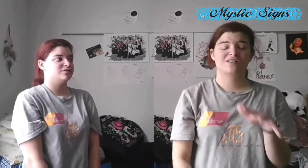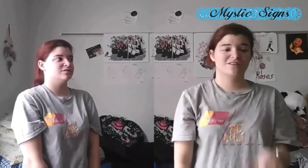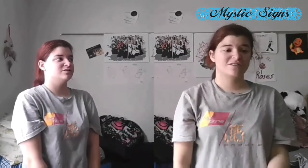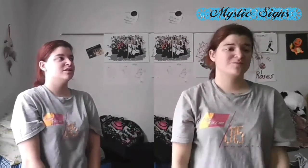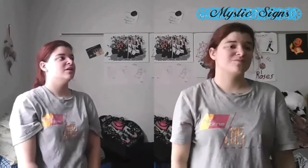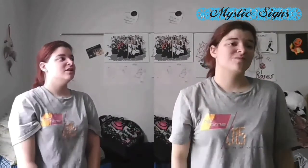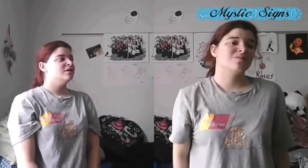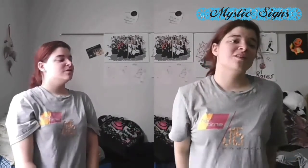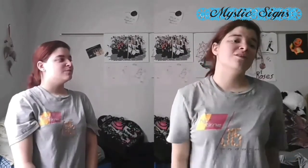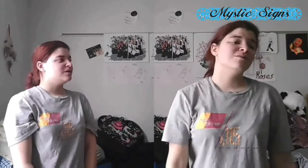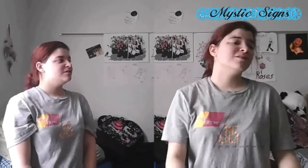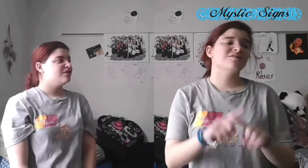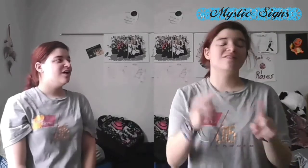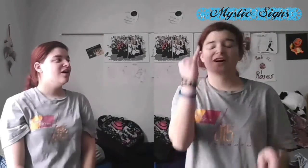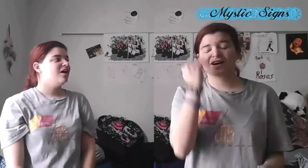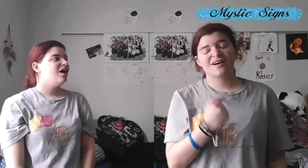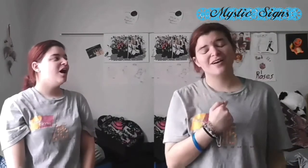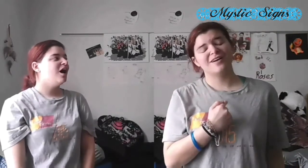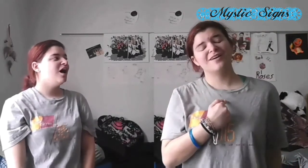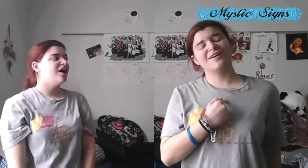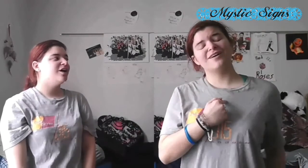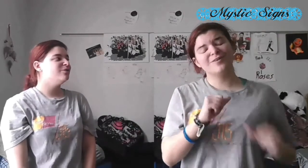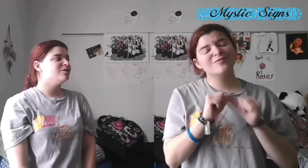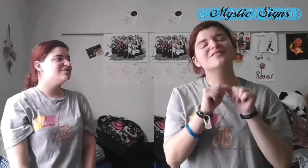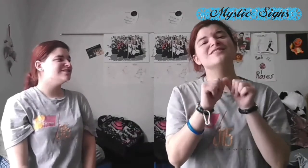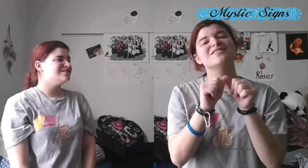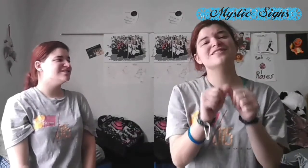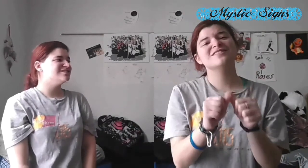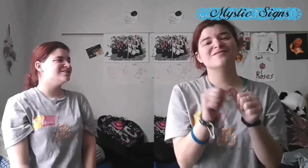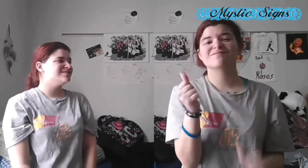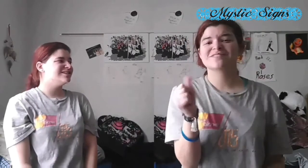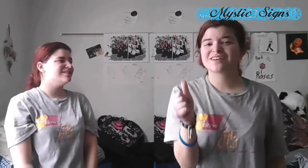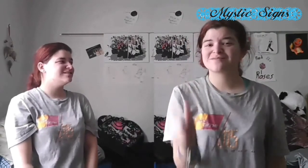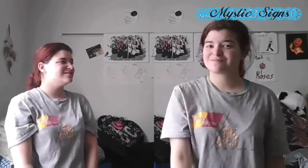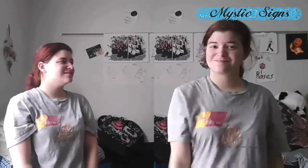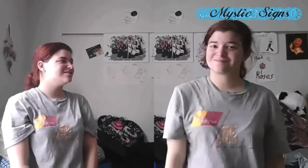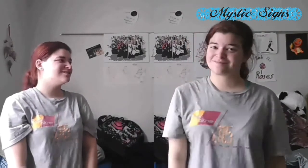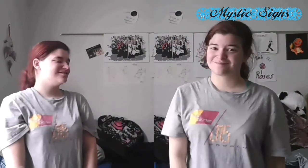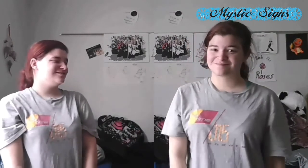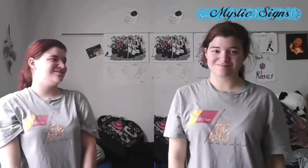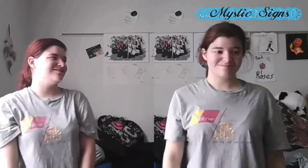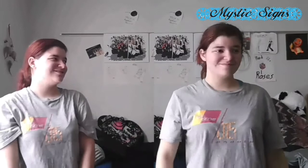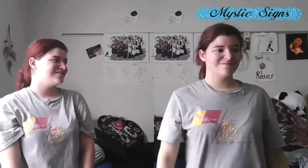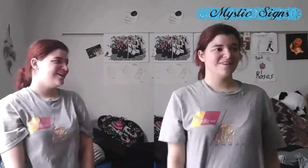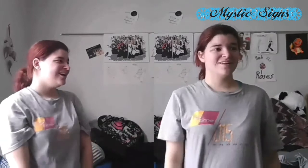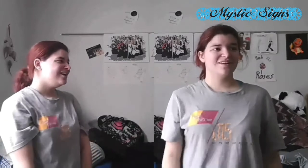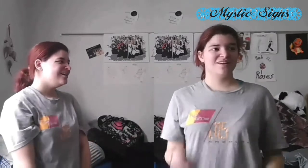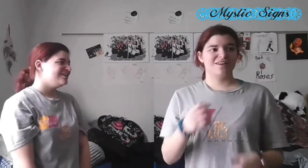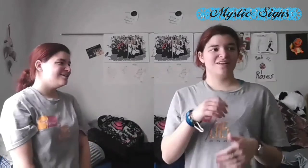but if I were still ten, in that